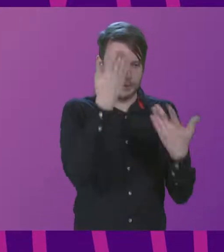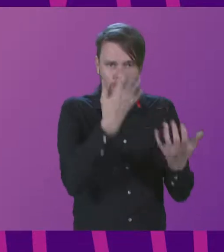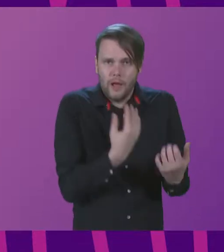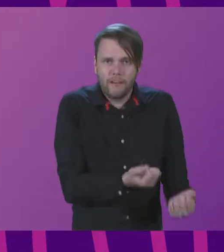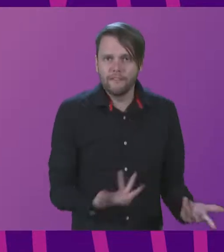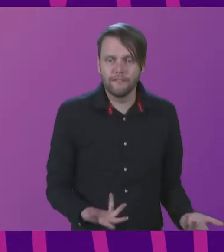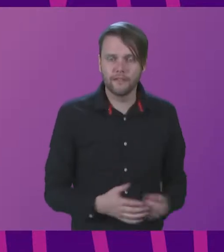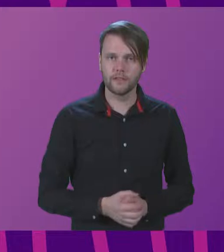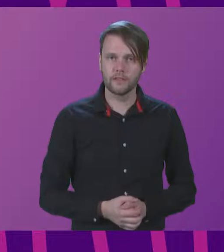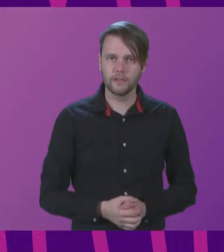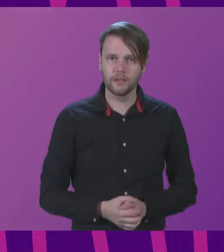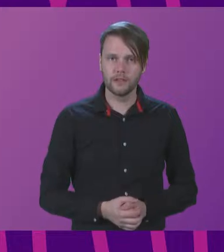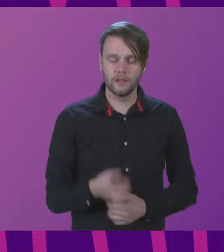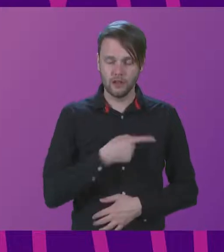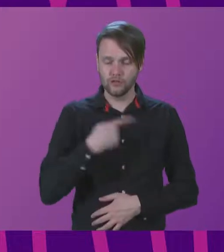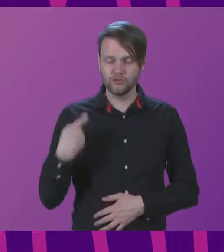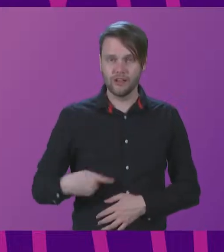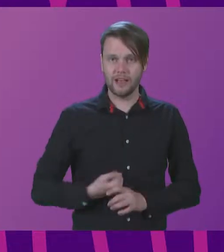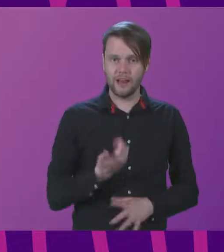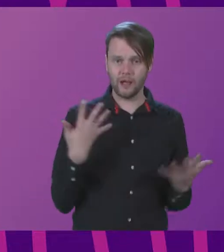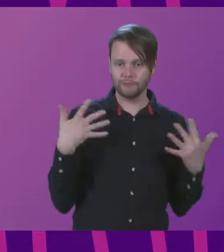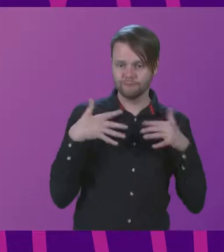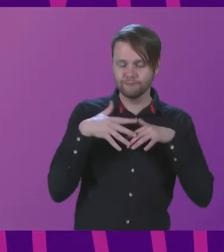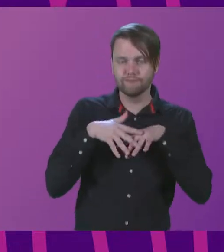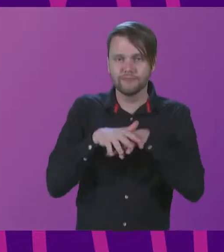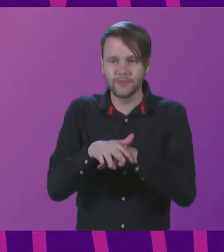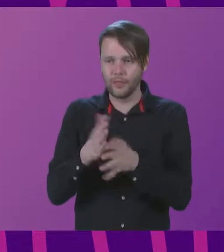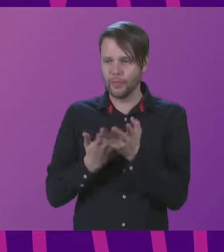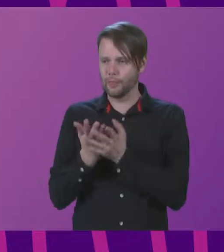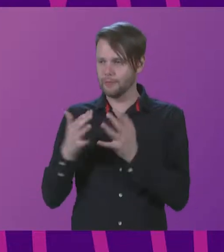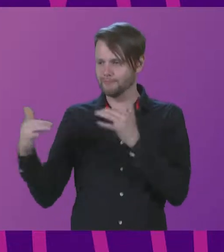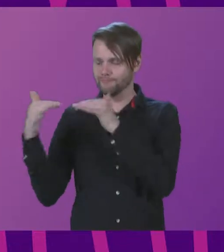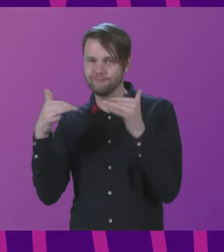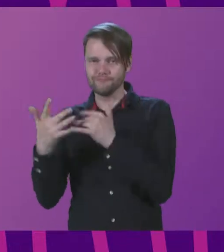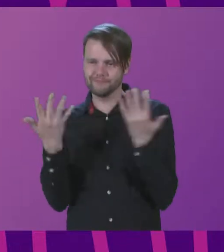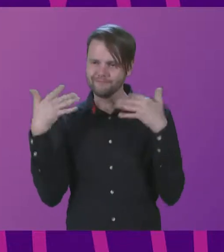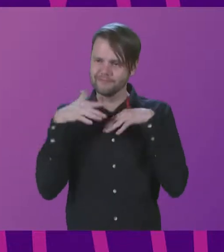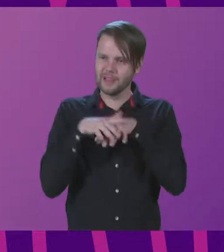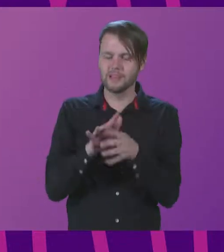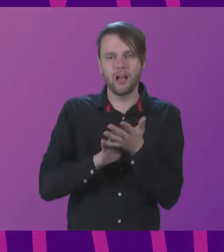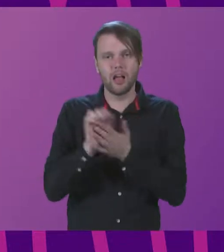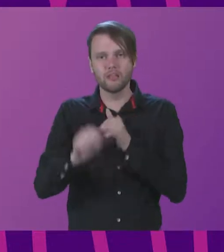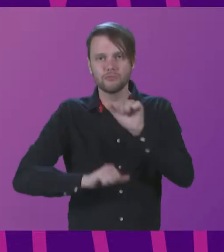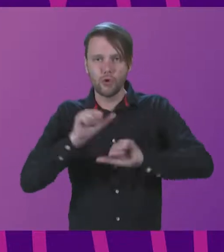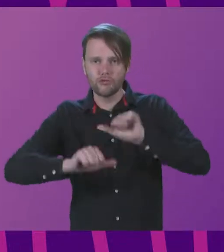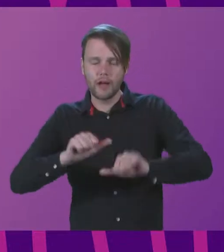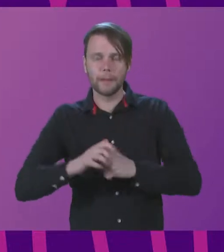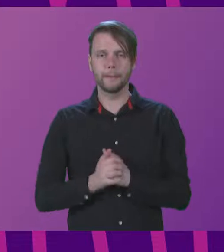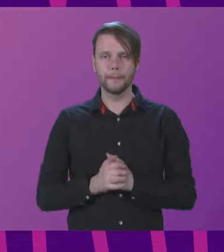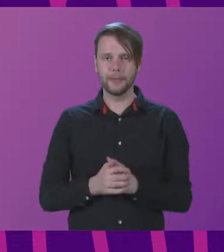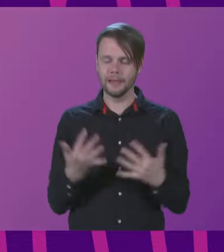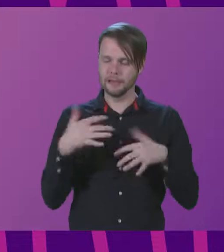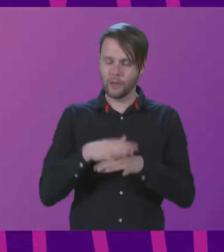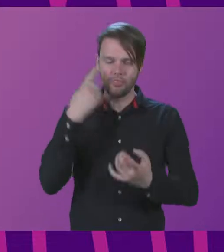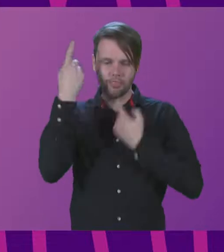How can we integrate Ukraine and other regions in conflict around the world into our cultural programmes and thus into